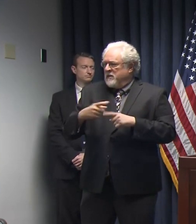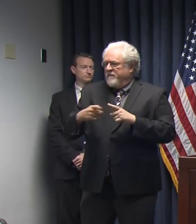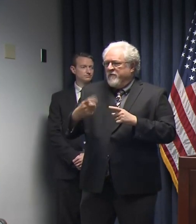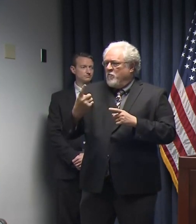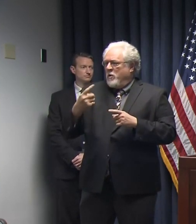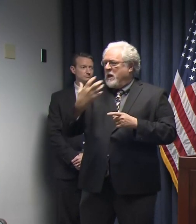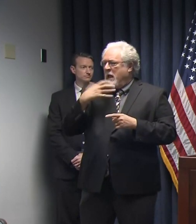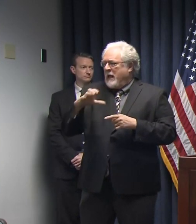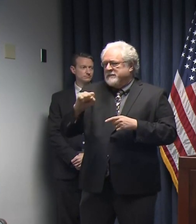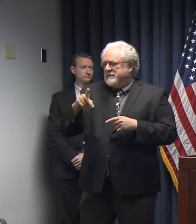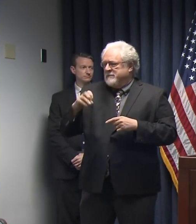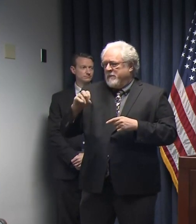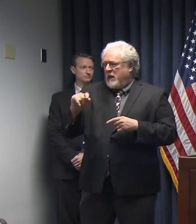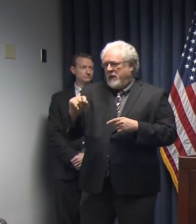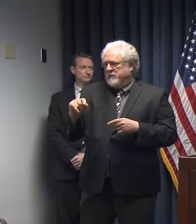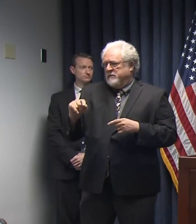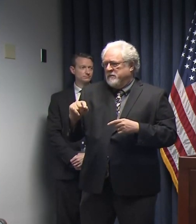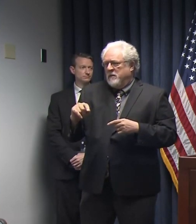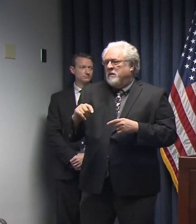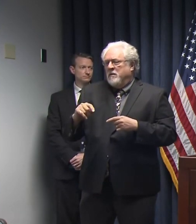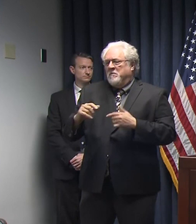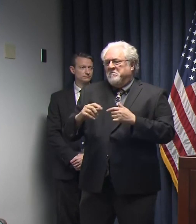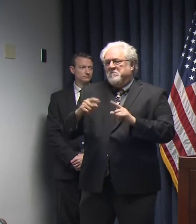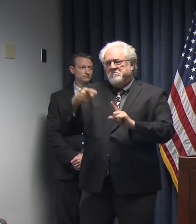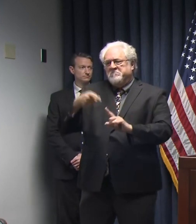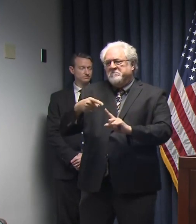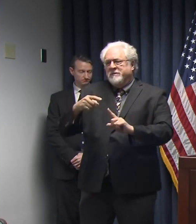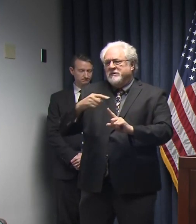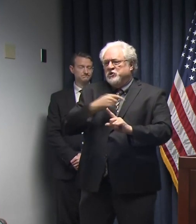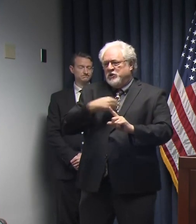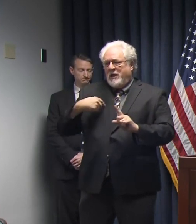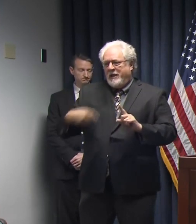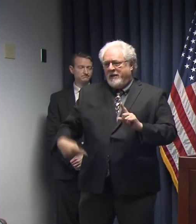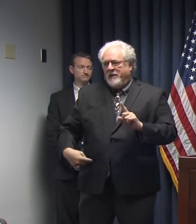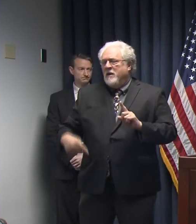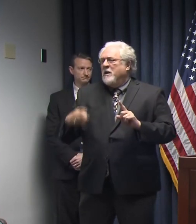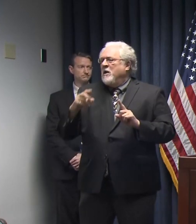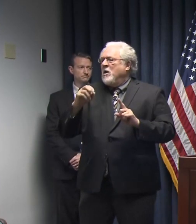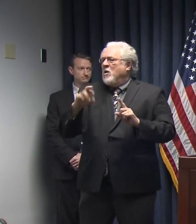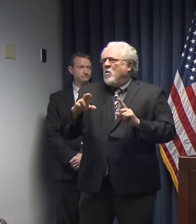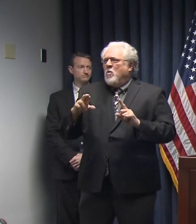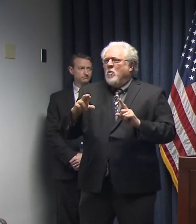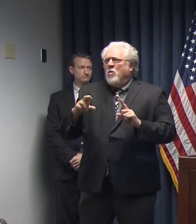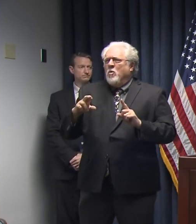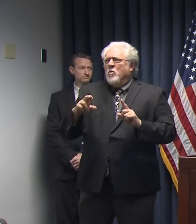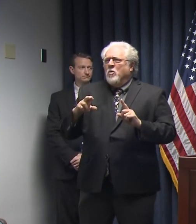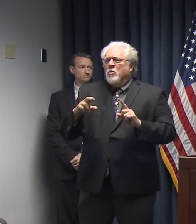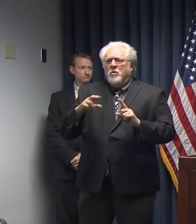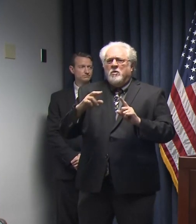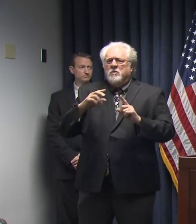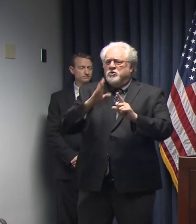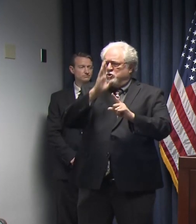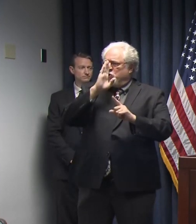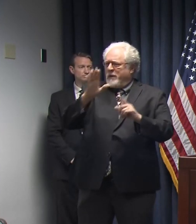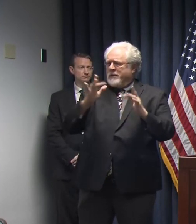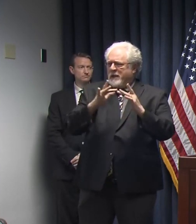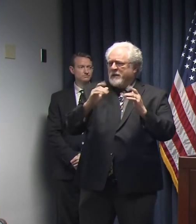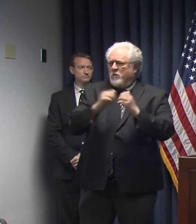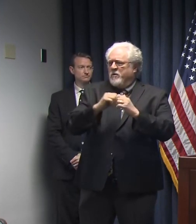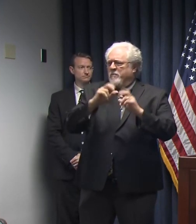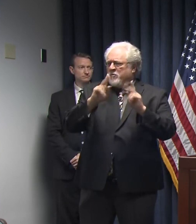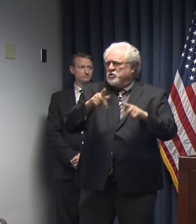of the hotspots, principally China, or they were in direct contact with someone who had.